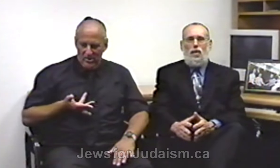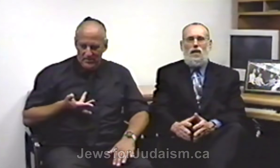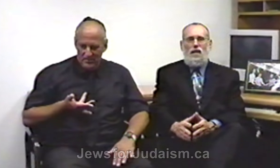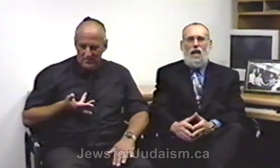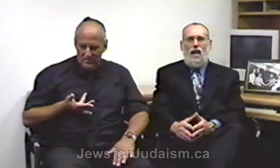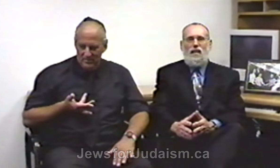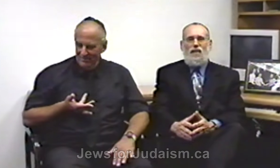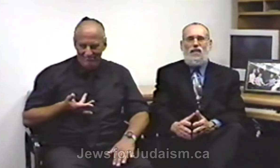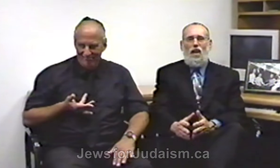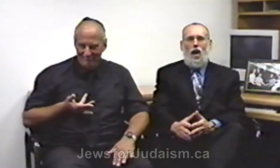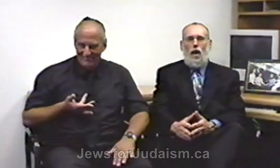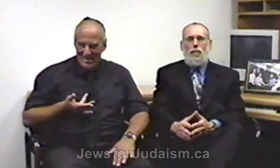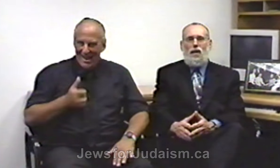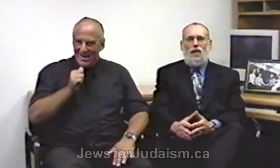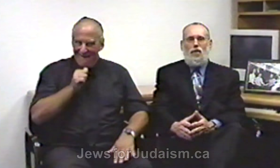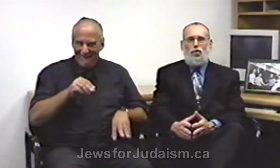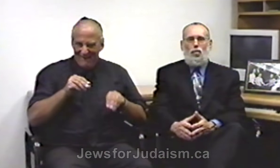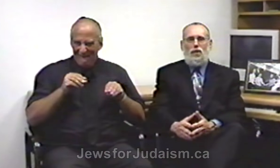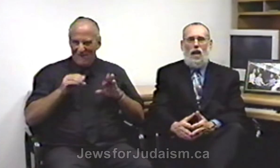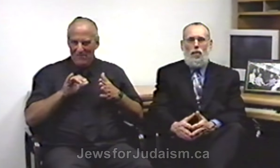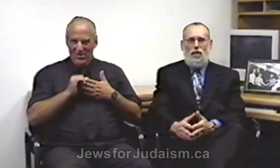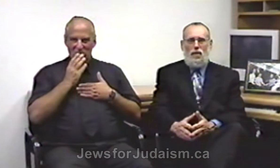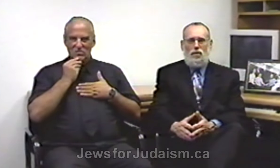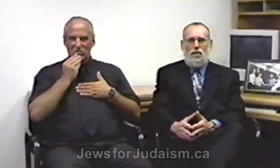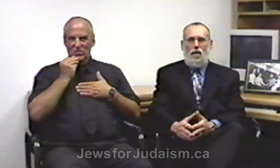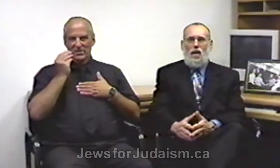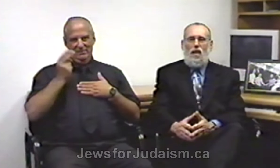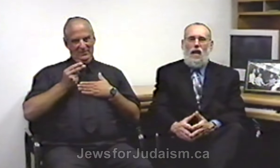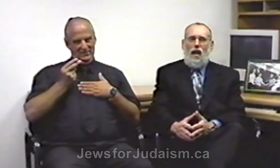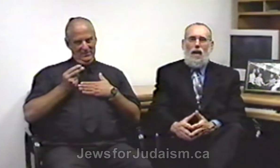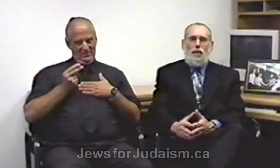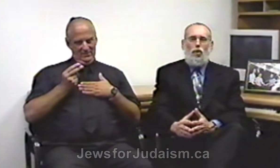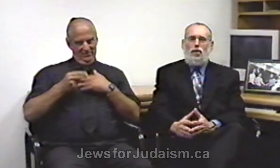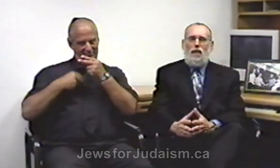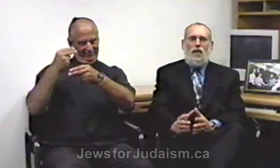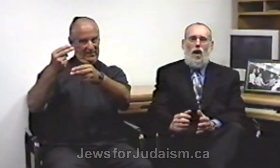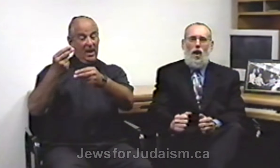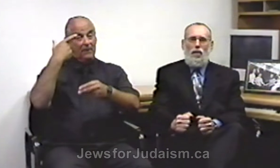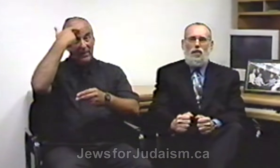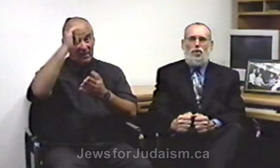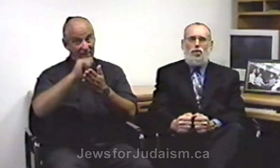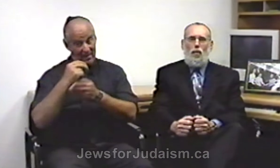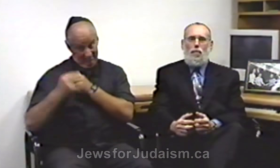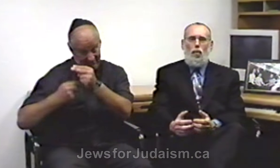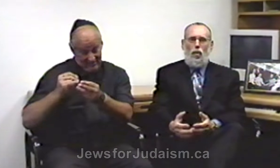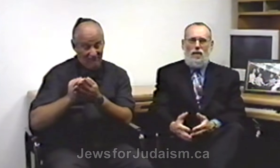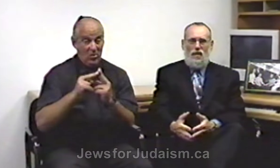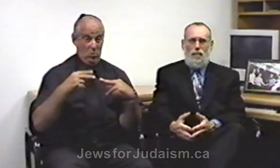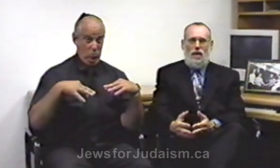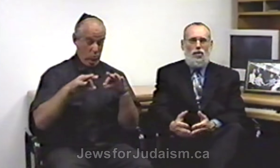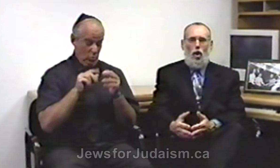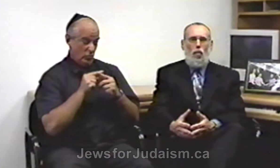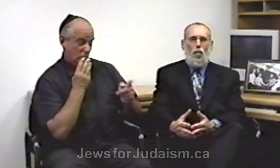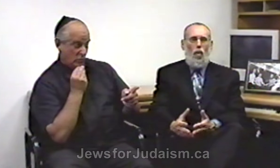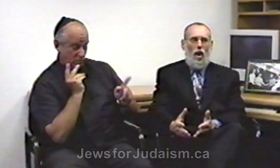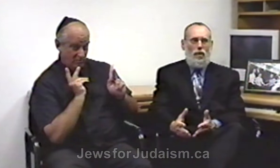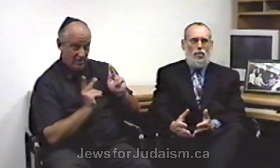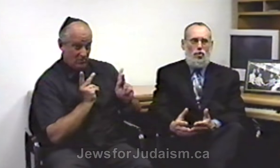really not giving up their Jewish heritage because their heritage is so important to them, they don't want to